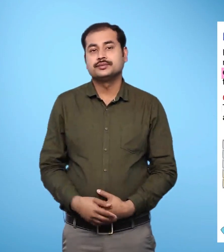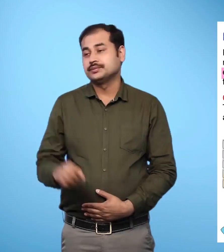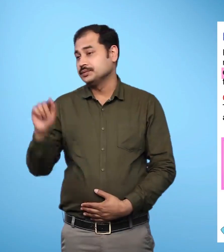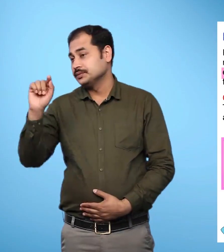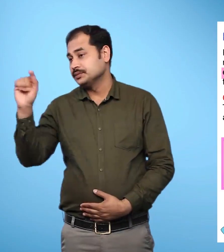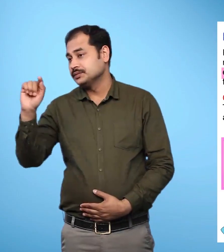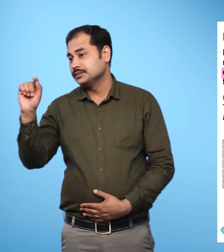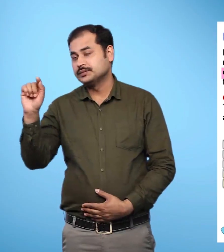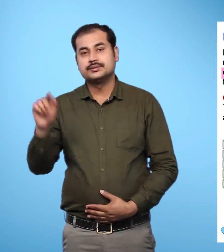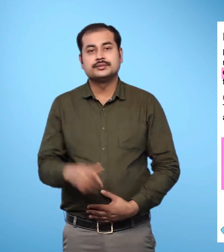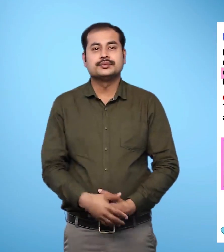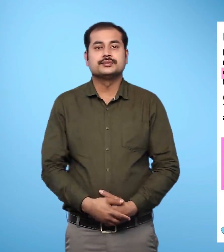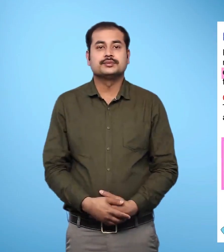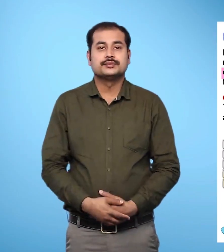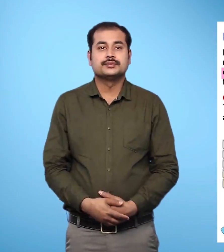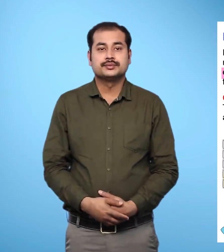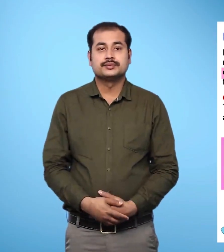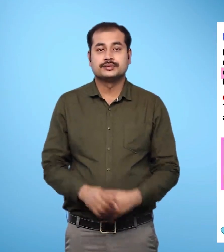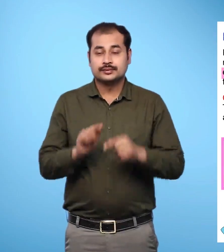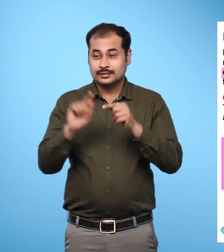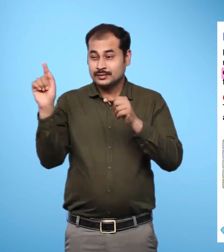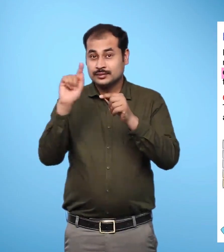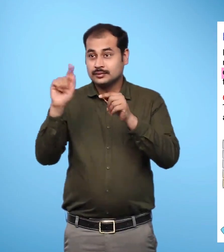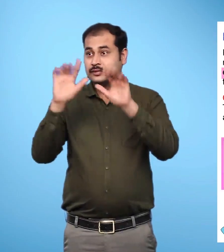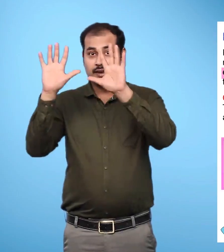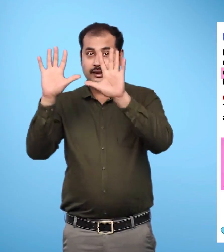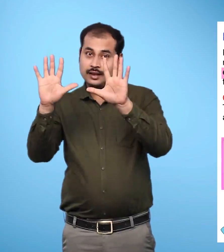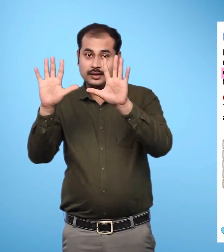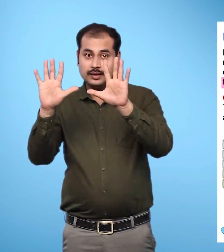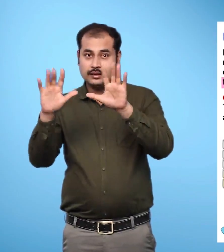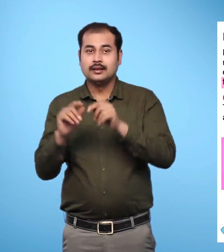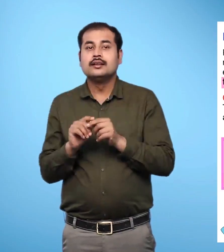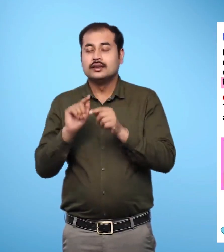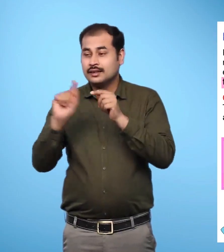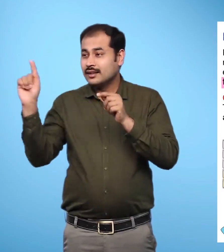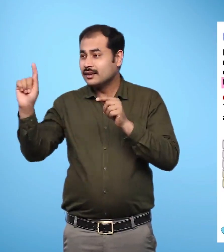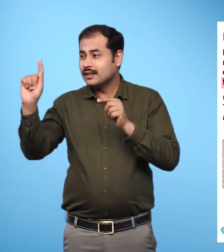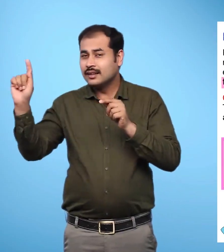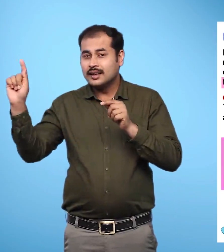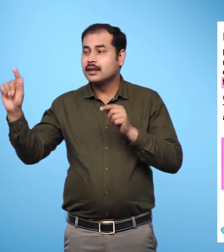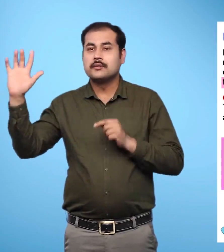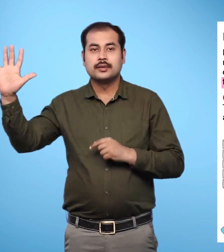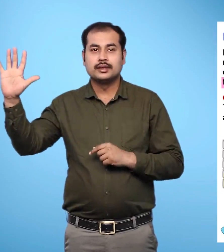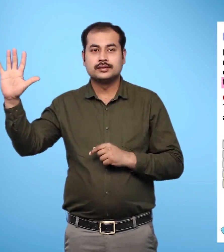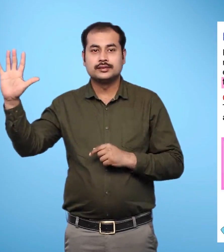equal to sign, bundle of 10 matchsticks and 5 matchsticks are shown together.